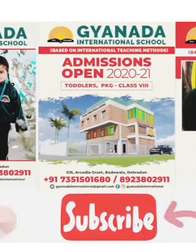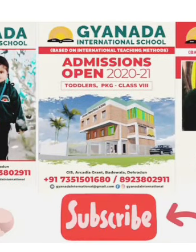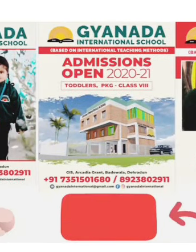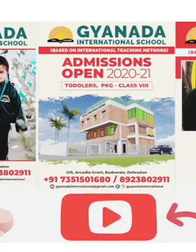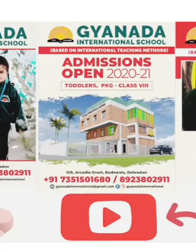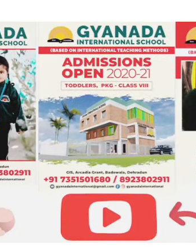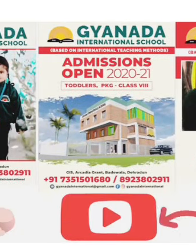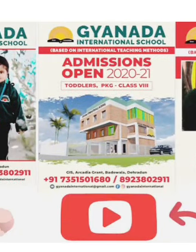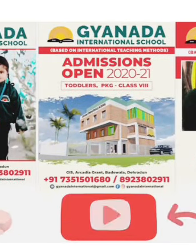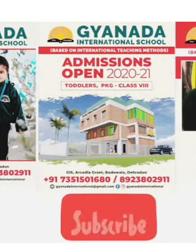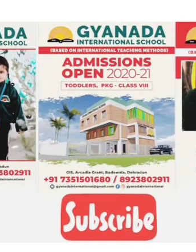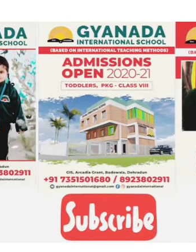Good. Good. Good. Good. Good. you.